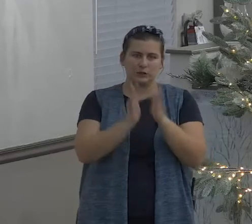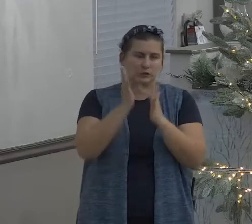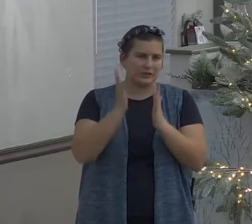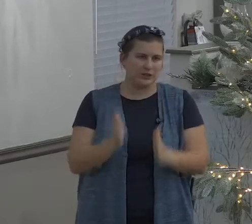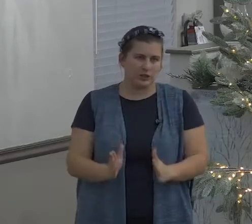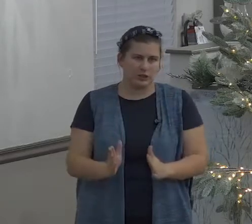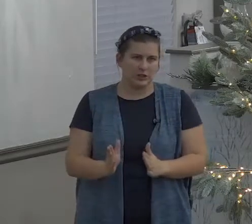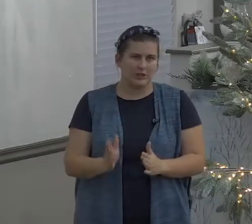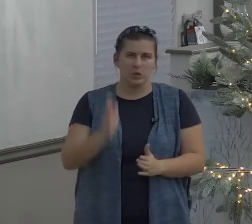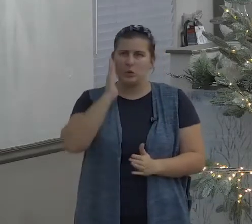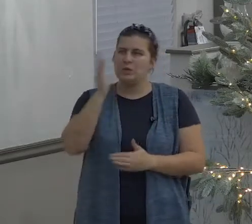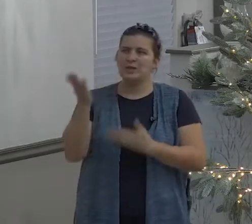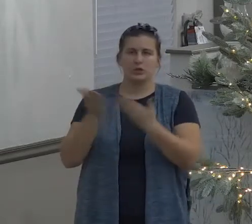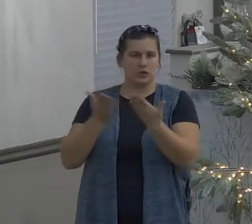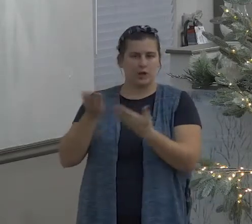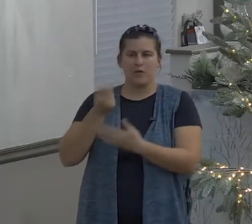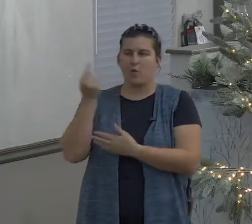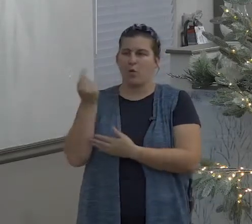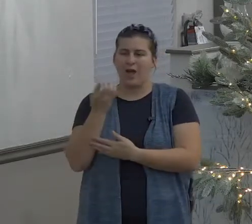the other one is money